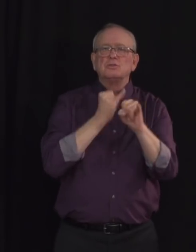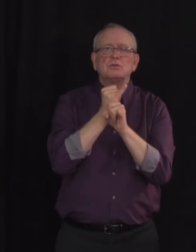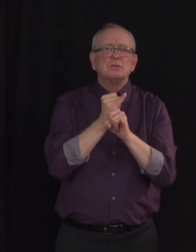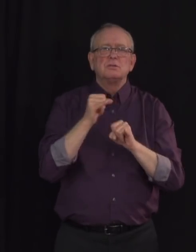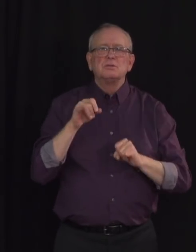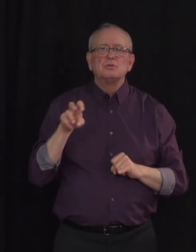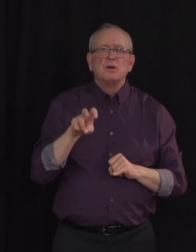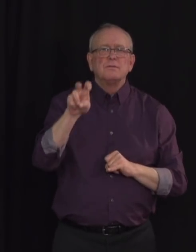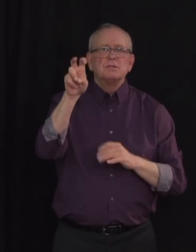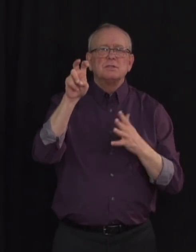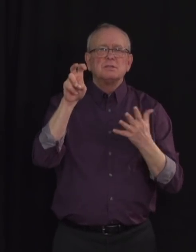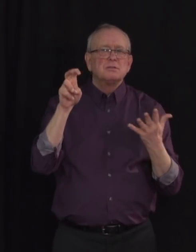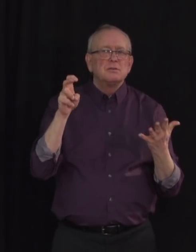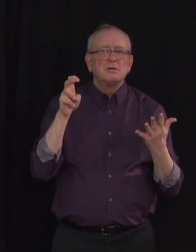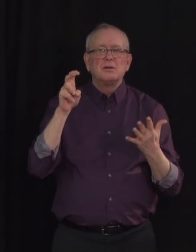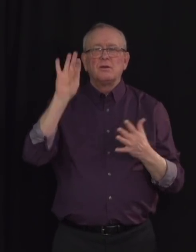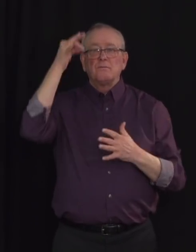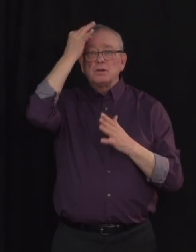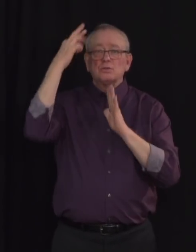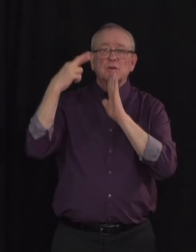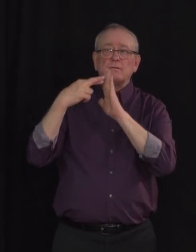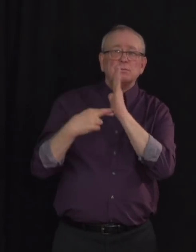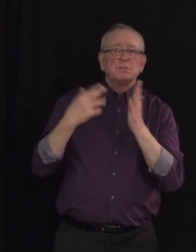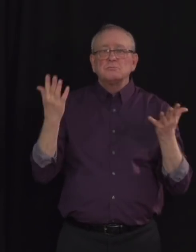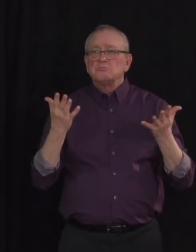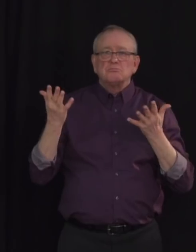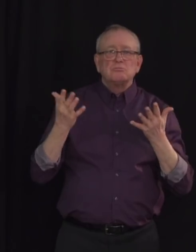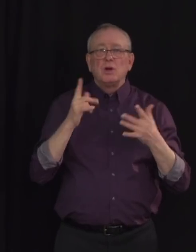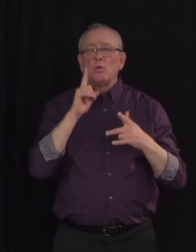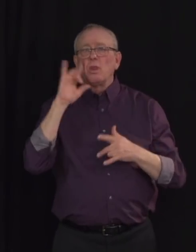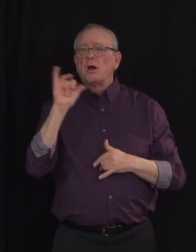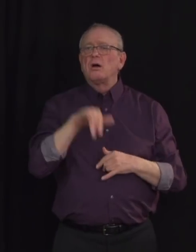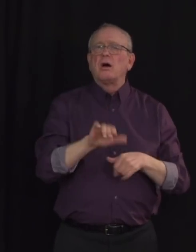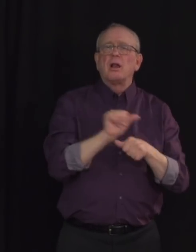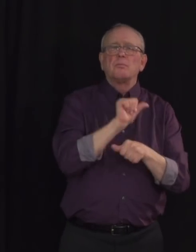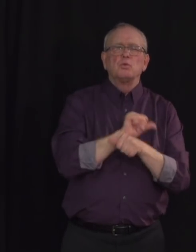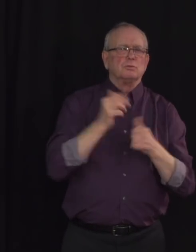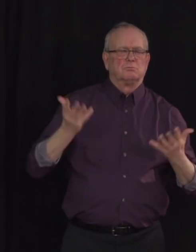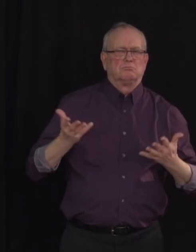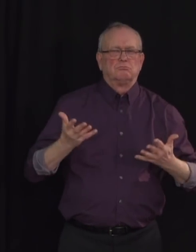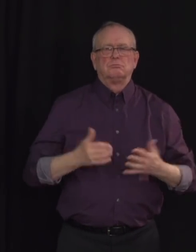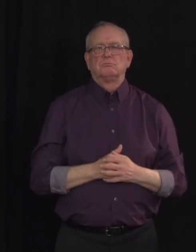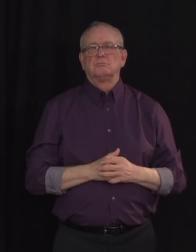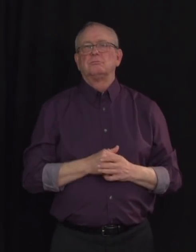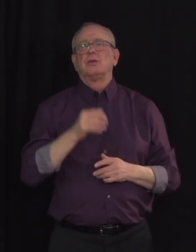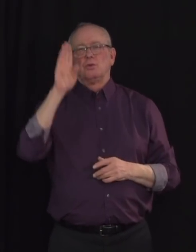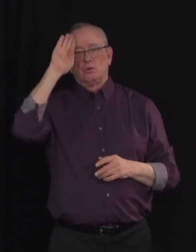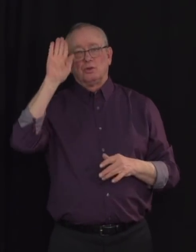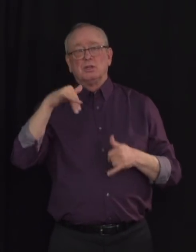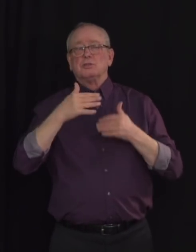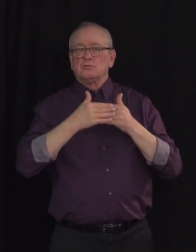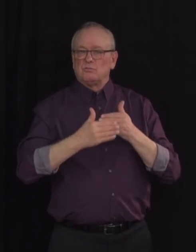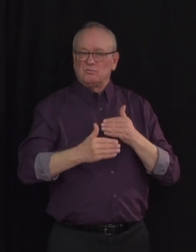travellers returning to our province. As you know, in the coming weeks, all travellers arriving at the airport from outside of Canada